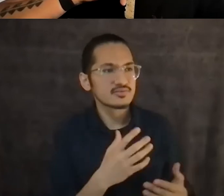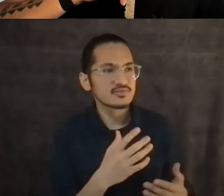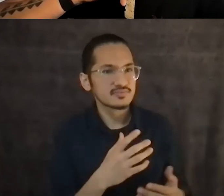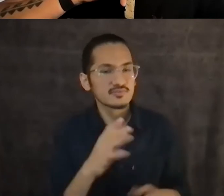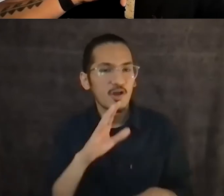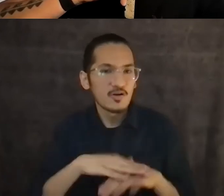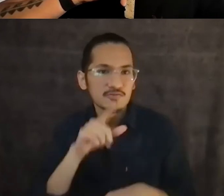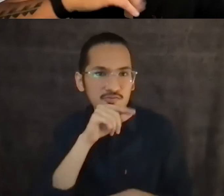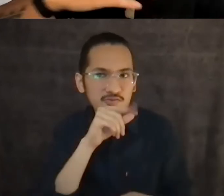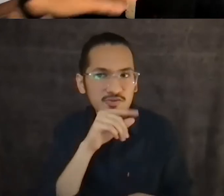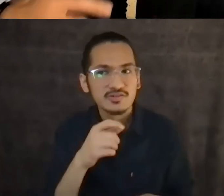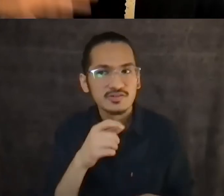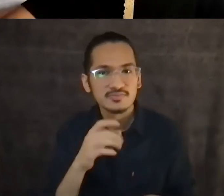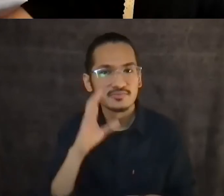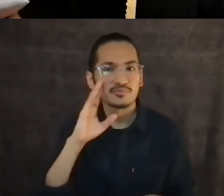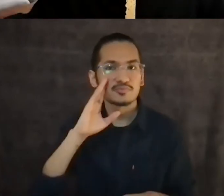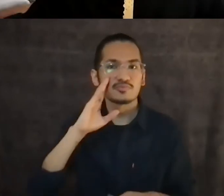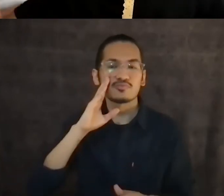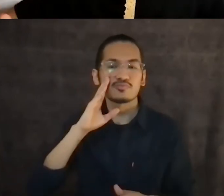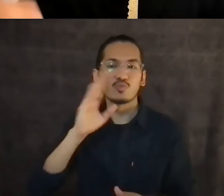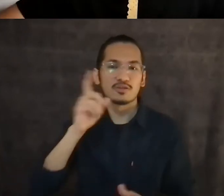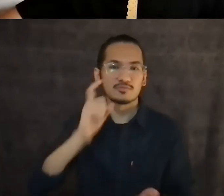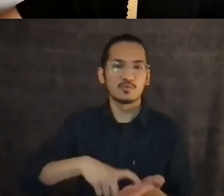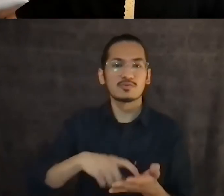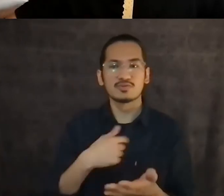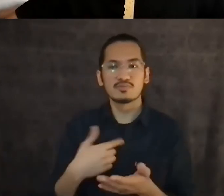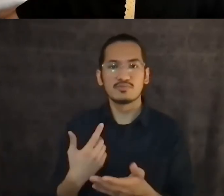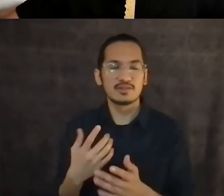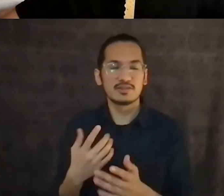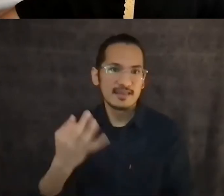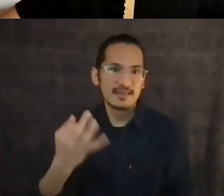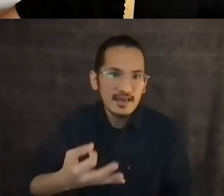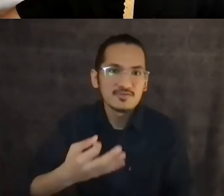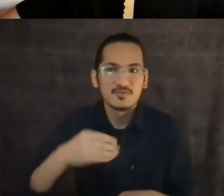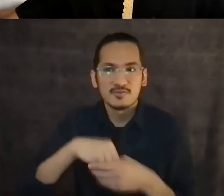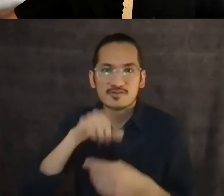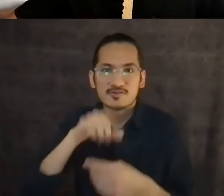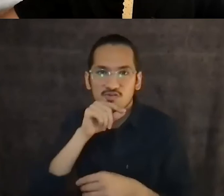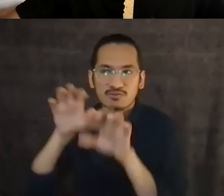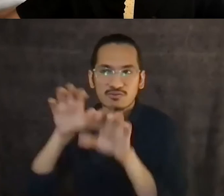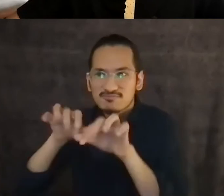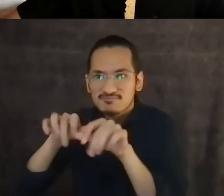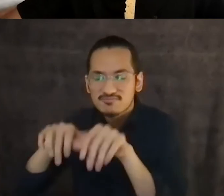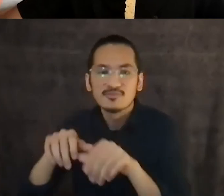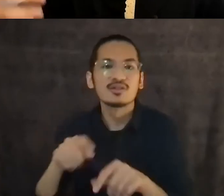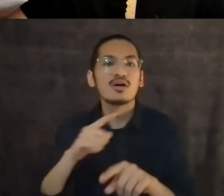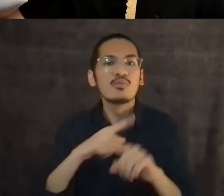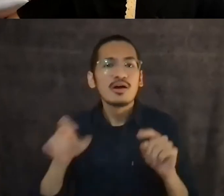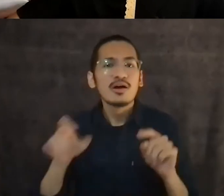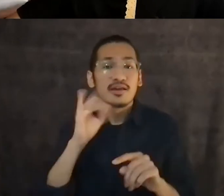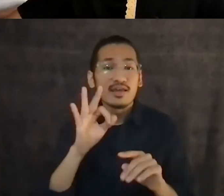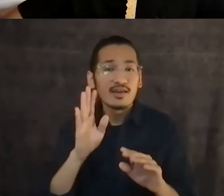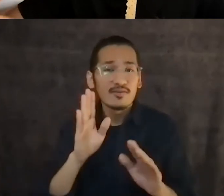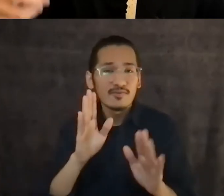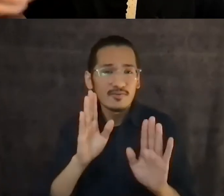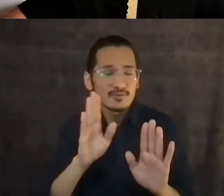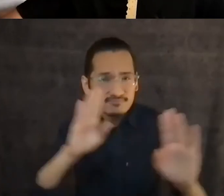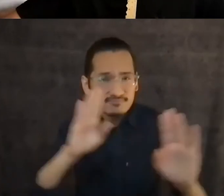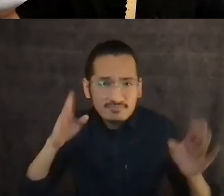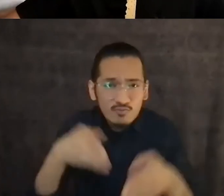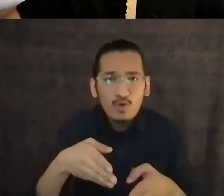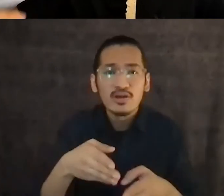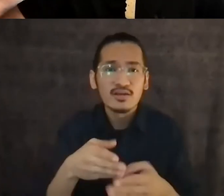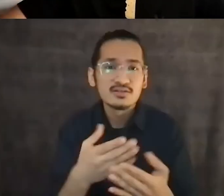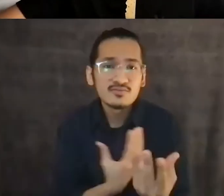but again like if the work is about intimacy then doing things that build connection and build